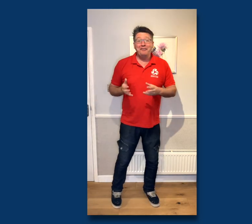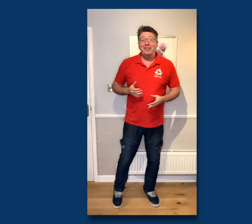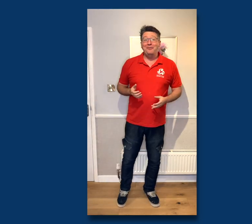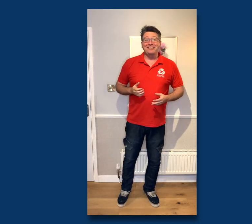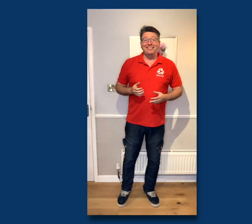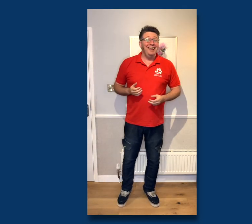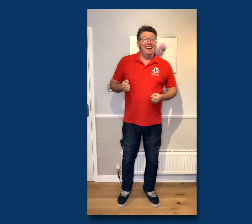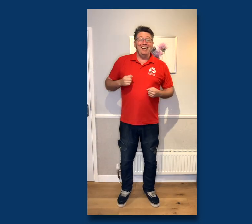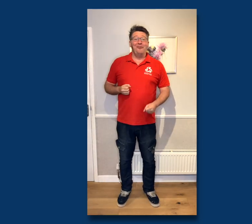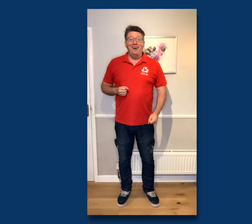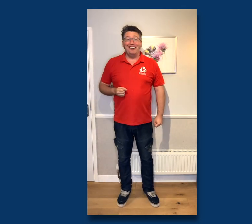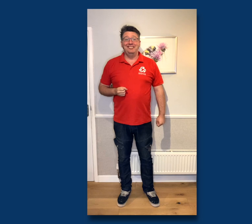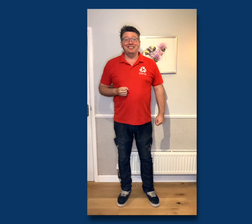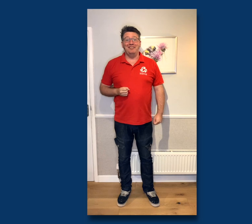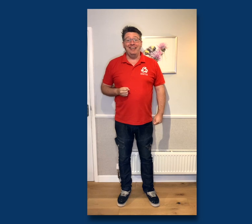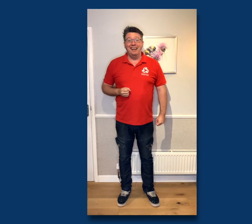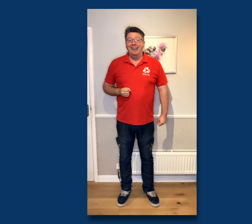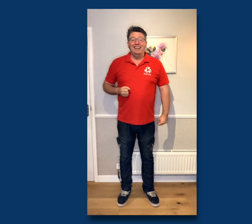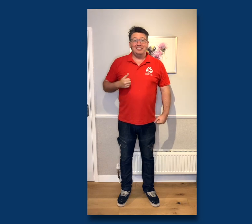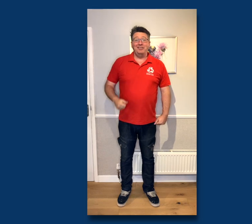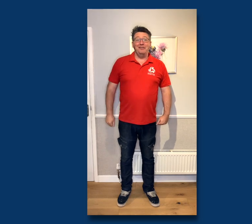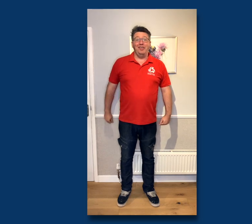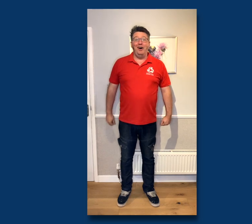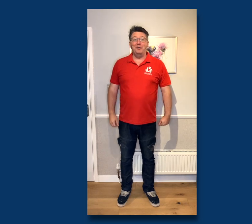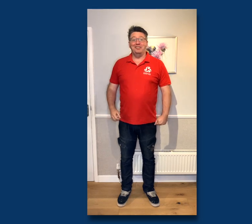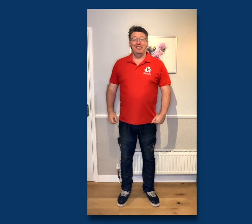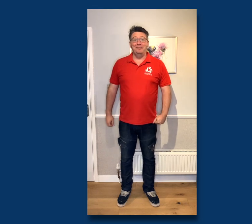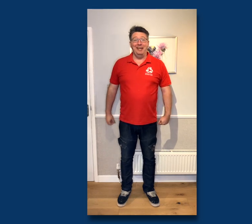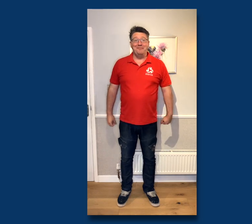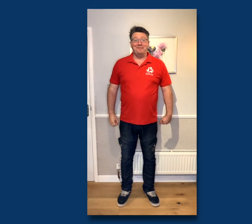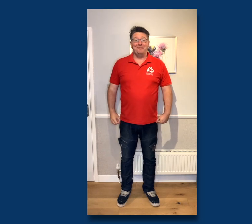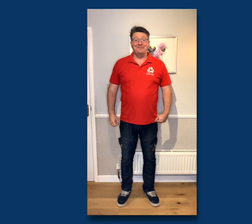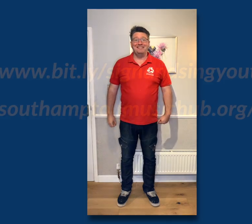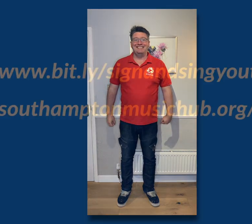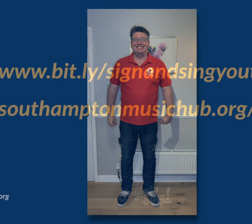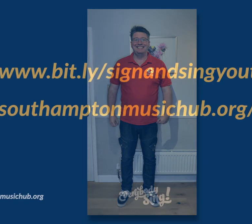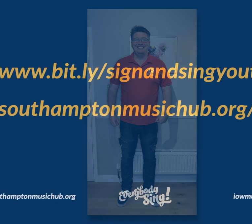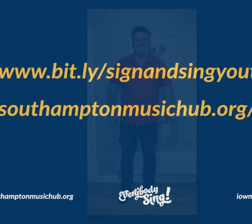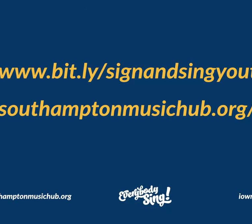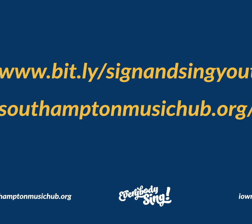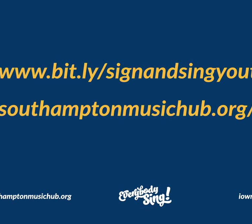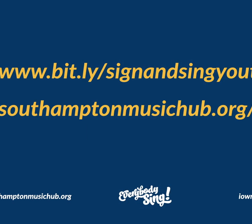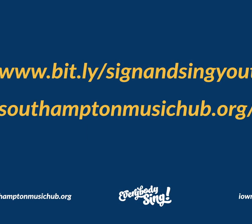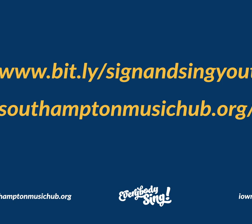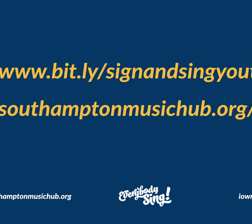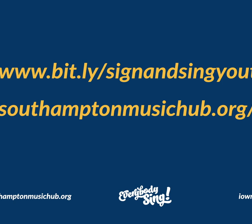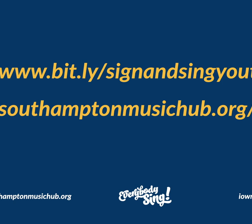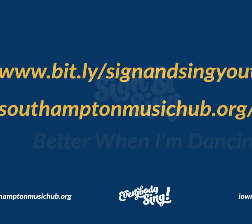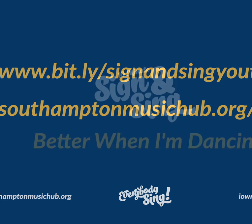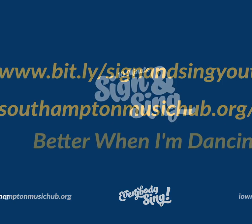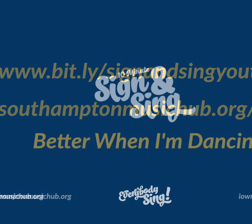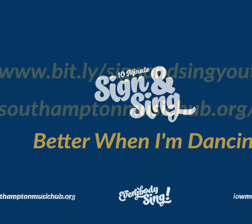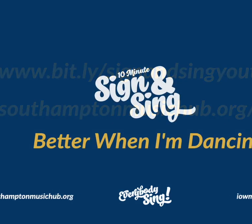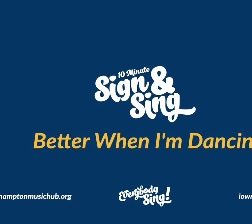How ever you want to do it It'll work just great Let's try it for the whole song in a bit let's try it for the whole song